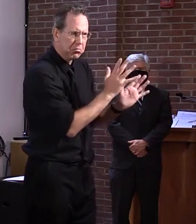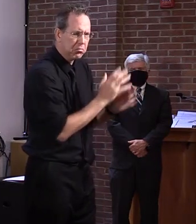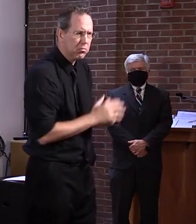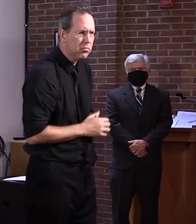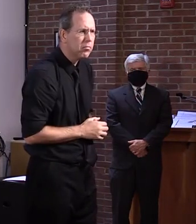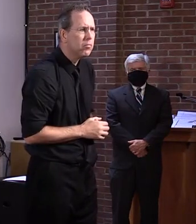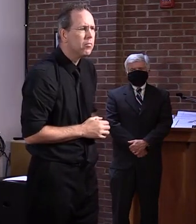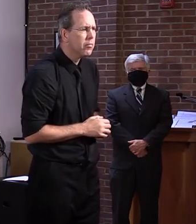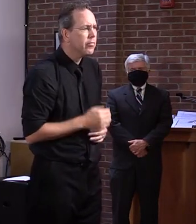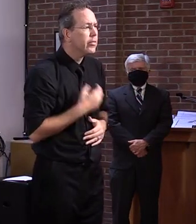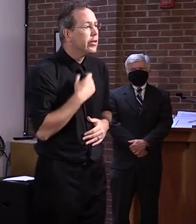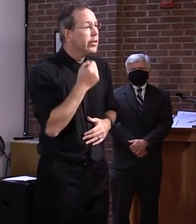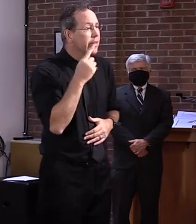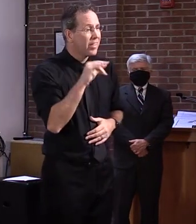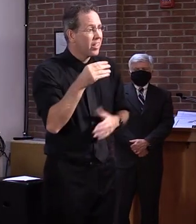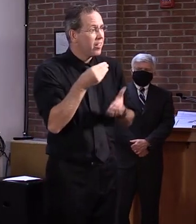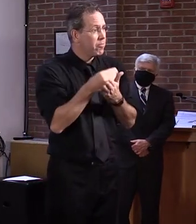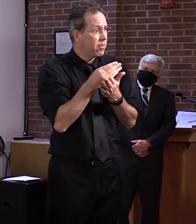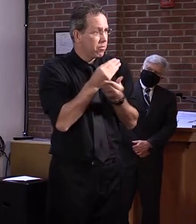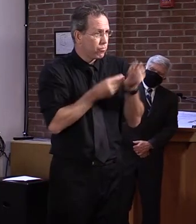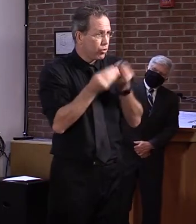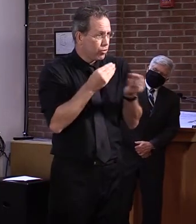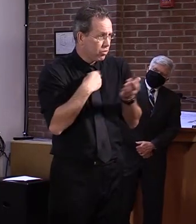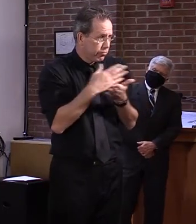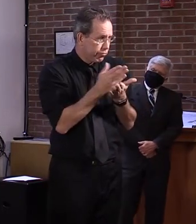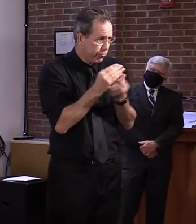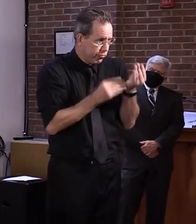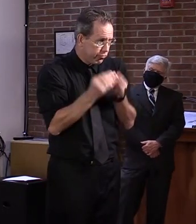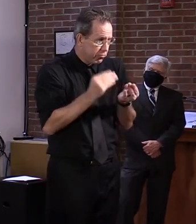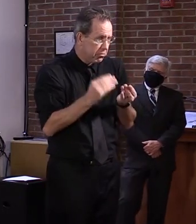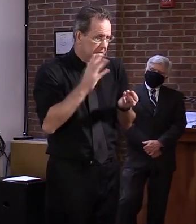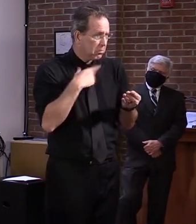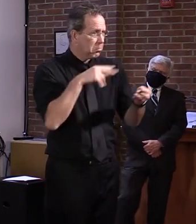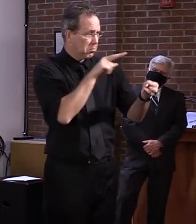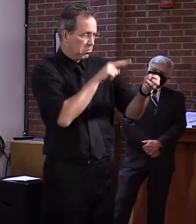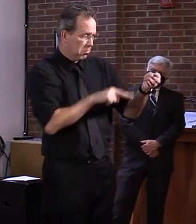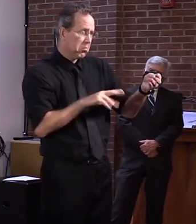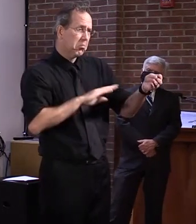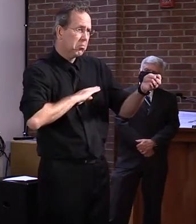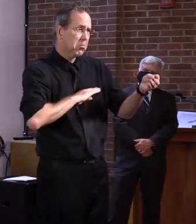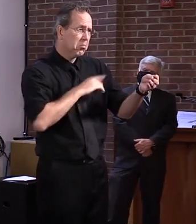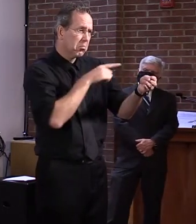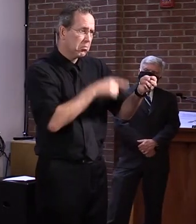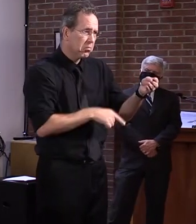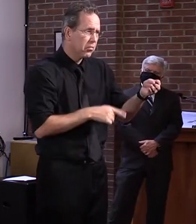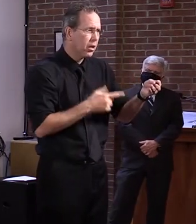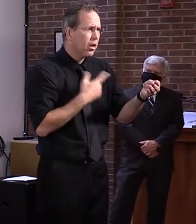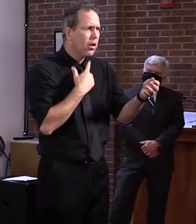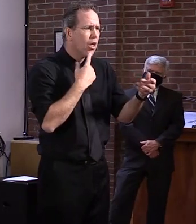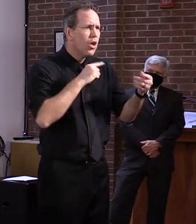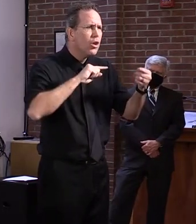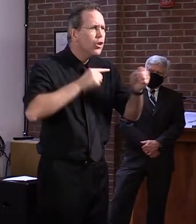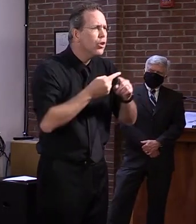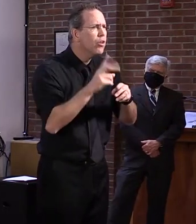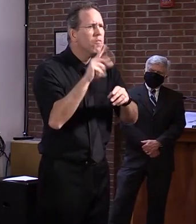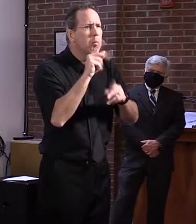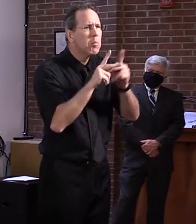presented a budget that, uh, that we can certainly live with, uh, that would impact, uh, Vermonters in any significant way.